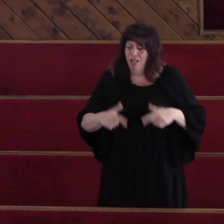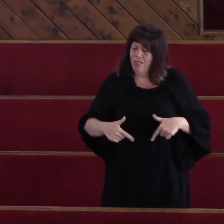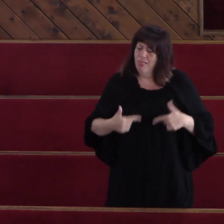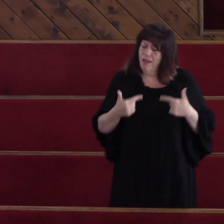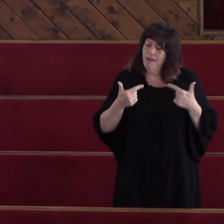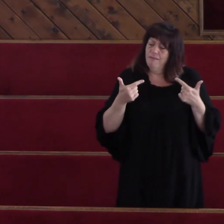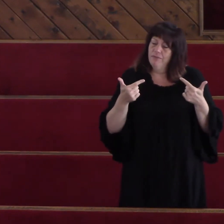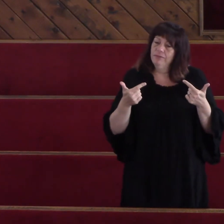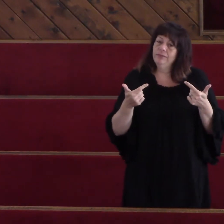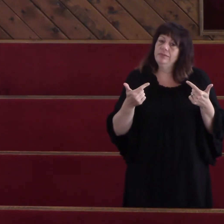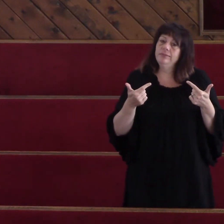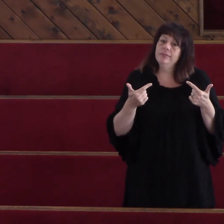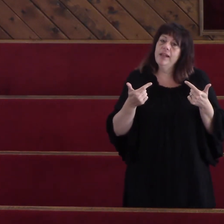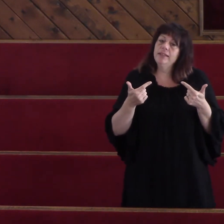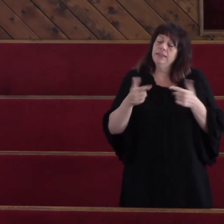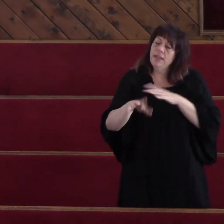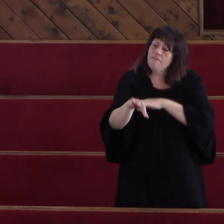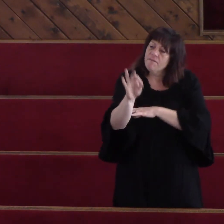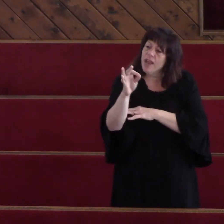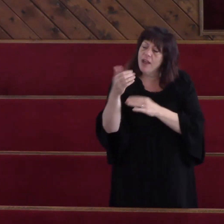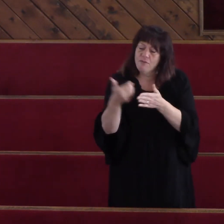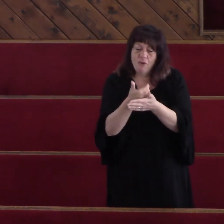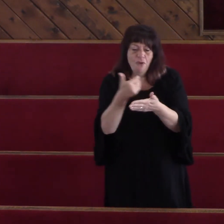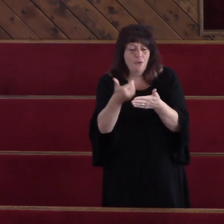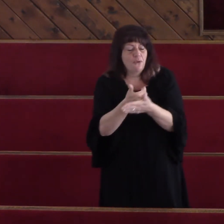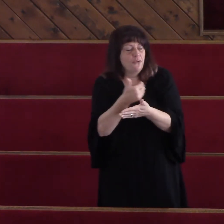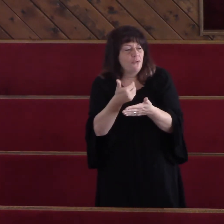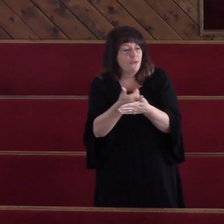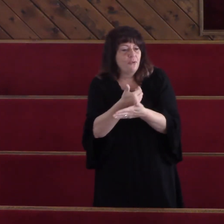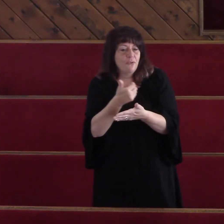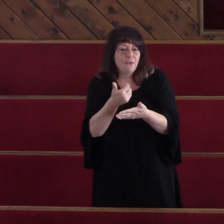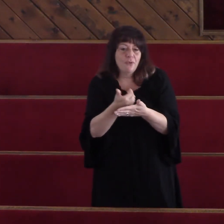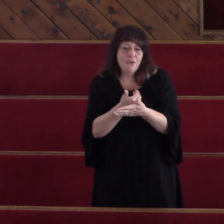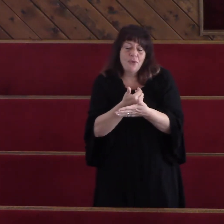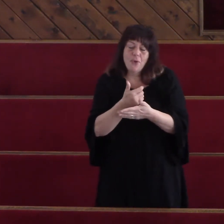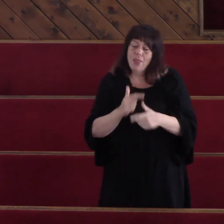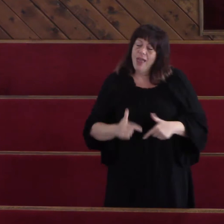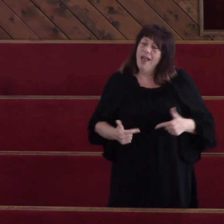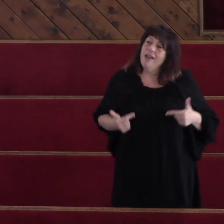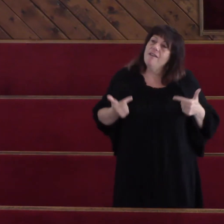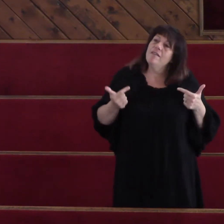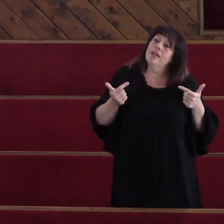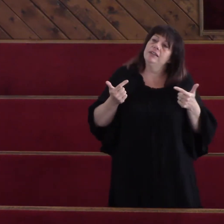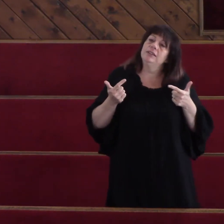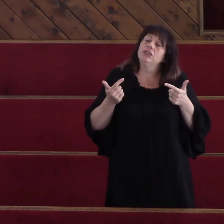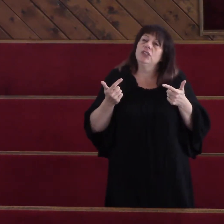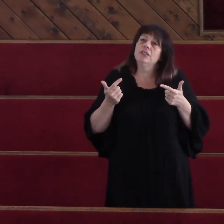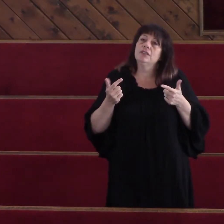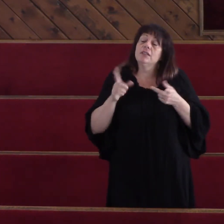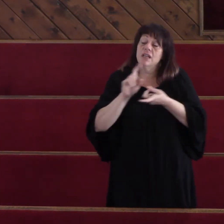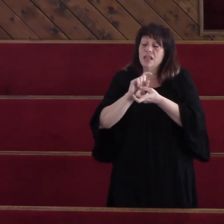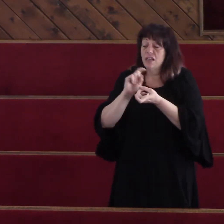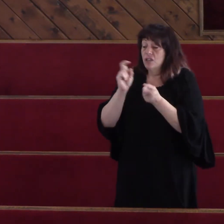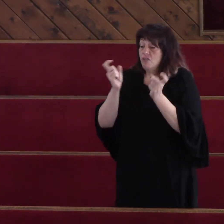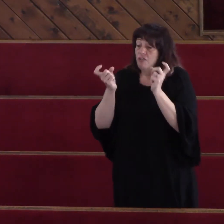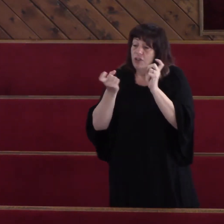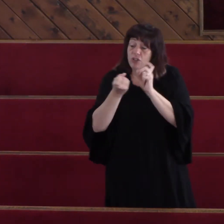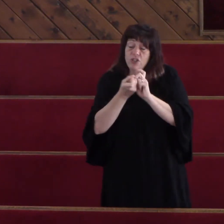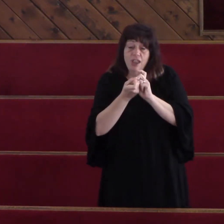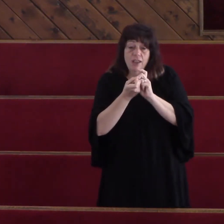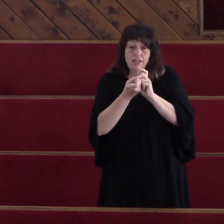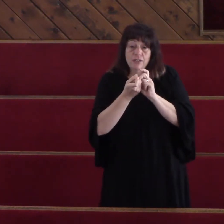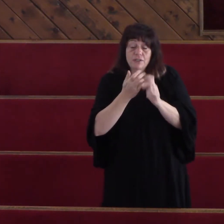I found me a brand new love It's changed my